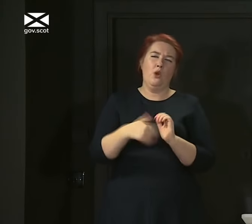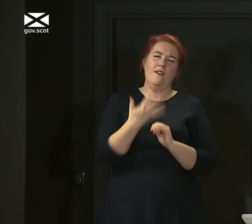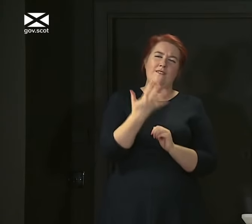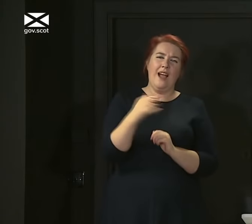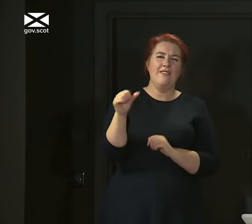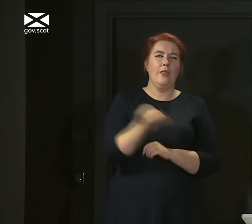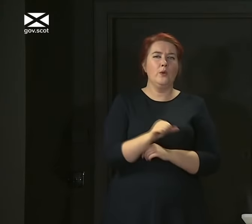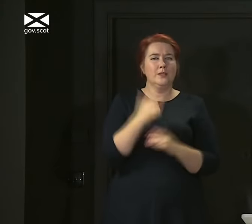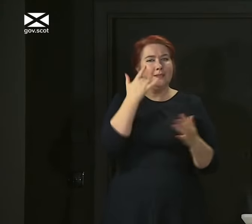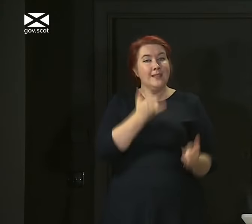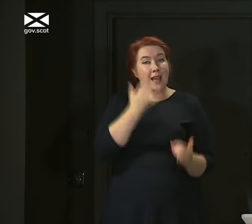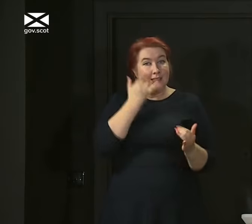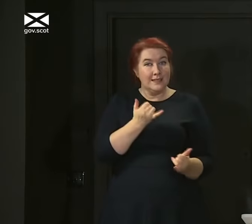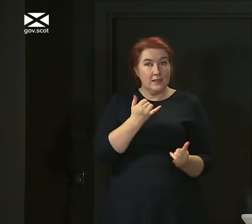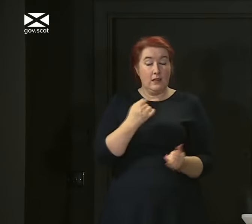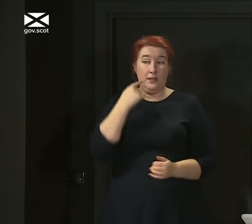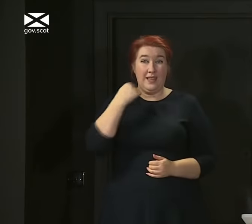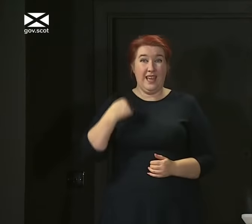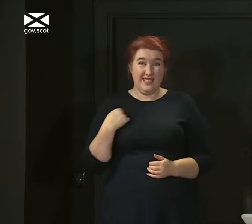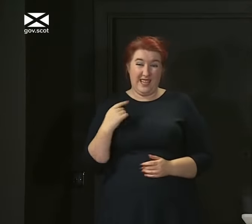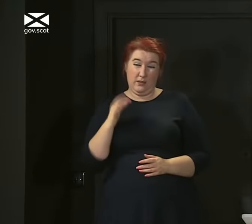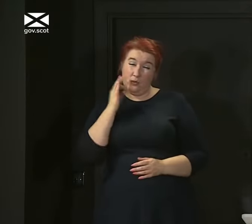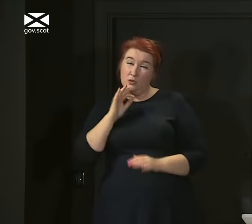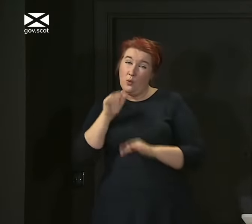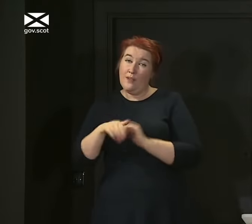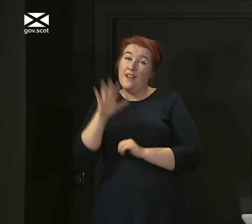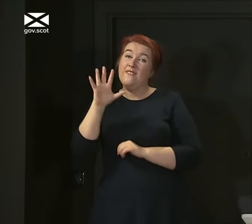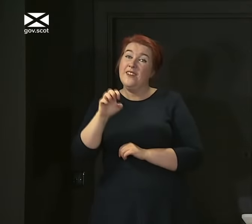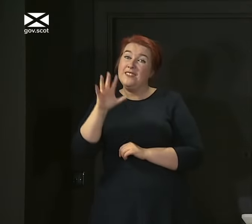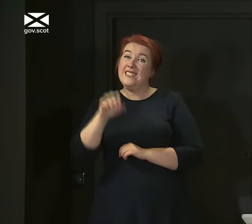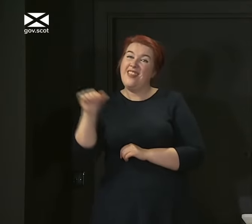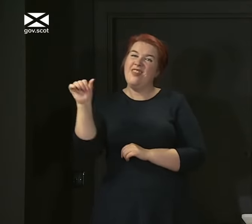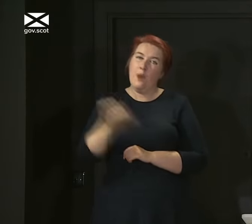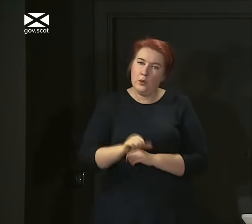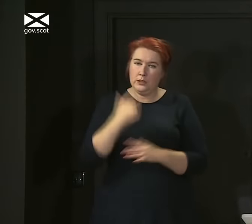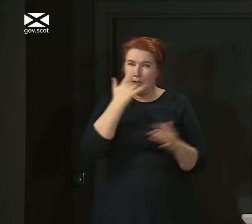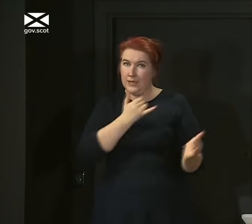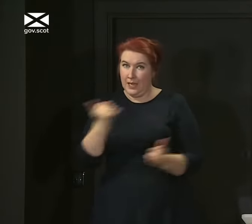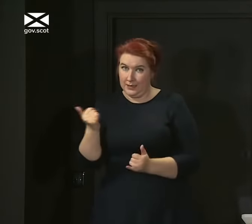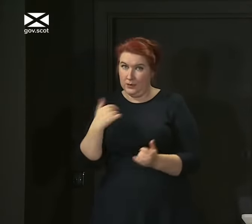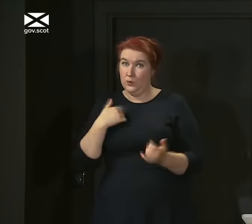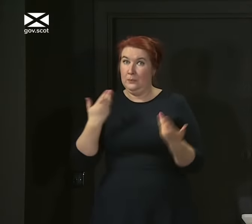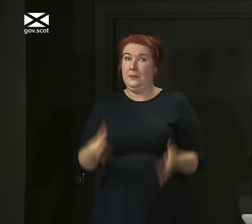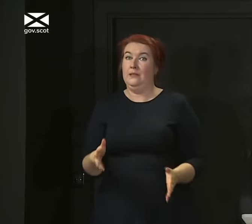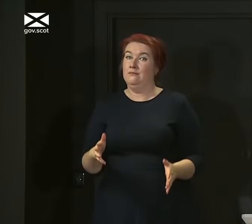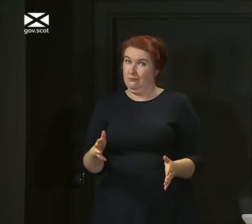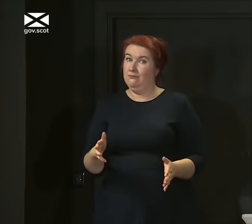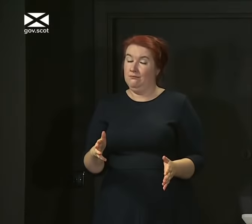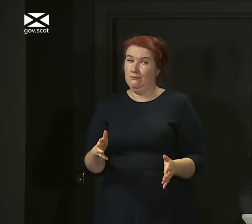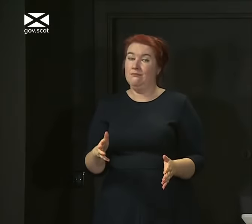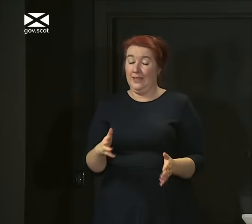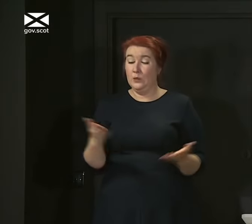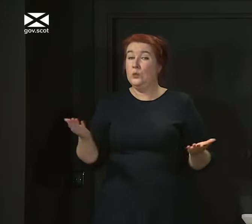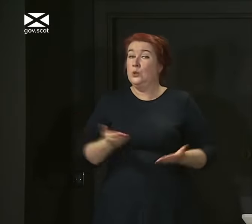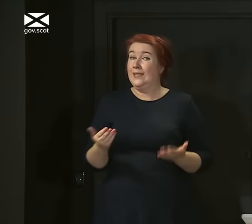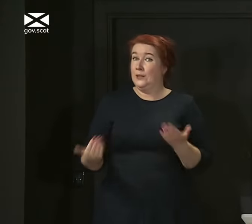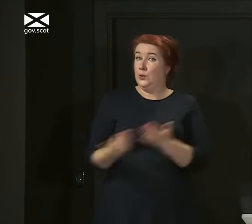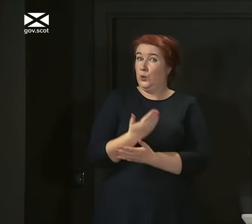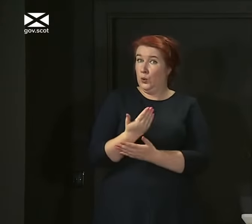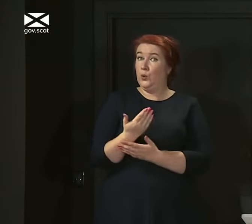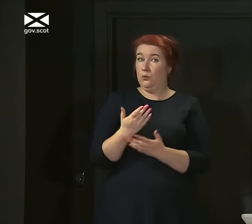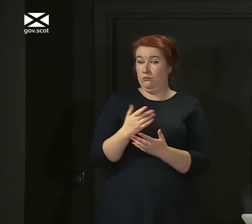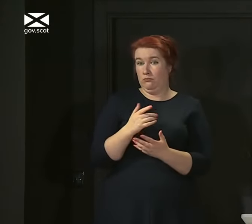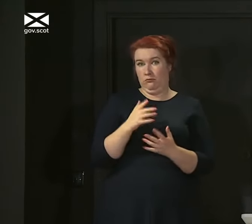Yesterday, we conducted just over 15,000 tests. And today's new cases, and this is important, still